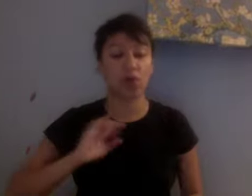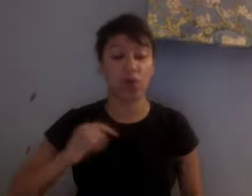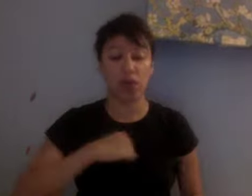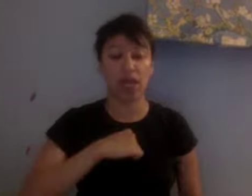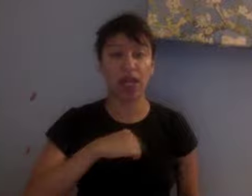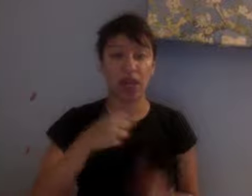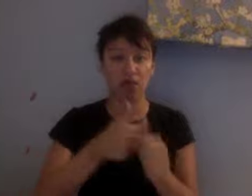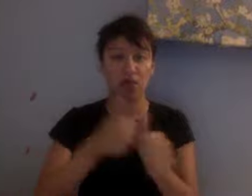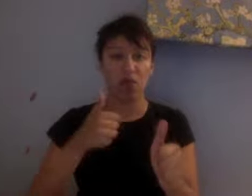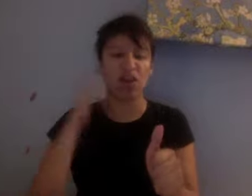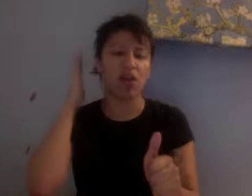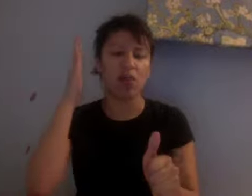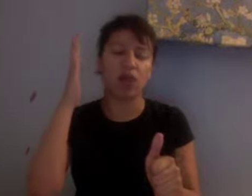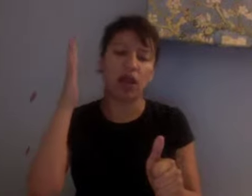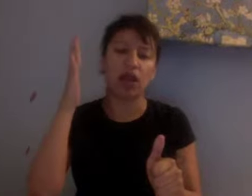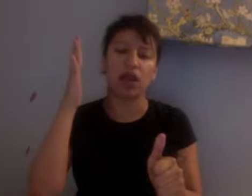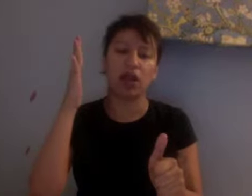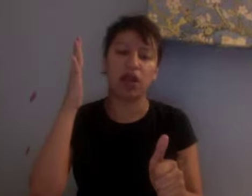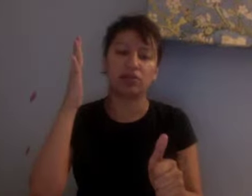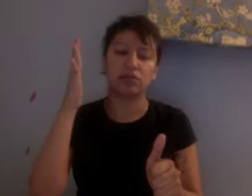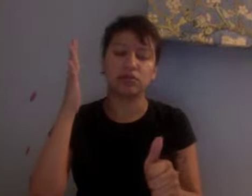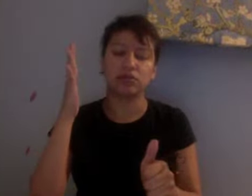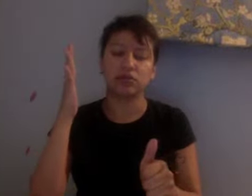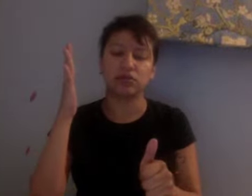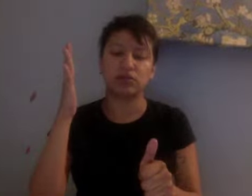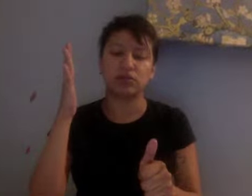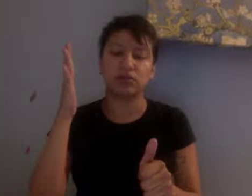Smoke? Smoke? No, avoid? I'm talking we don't do.